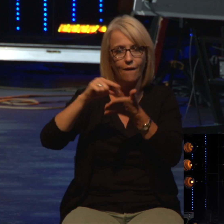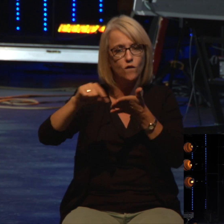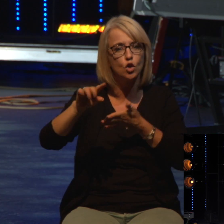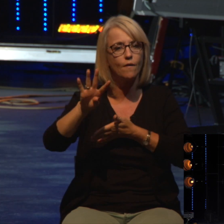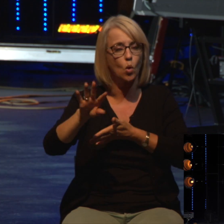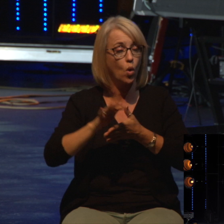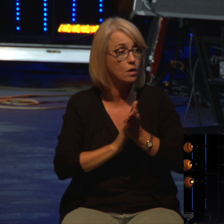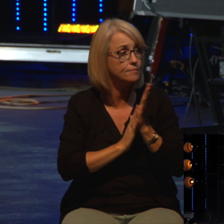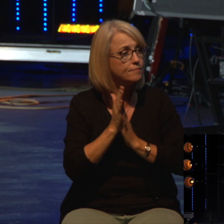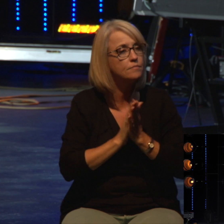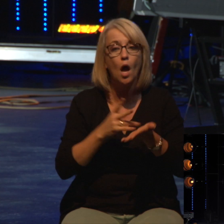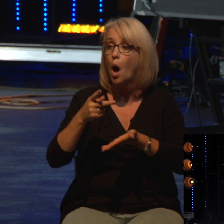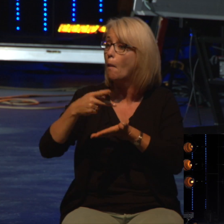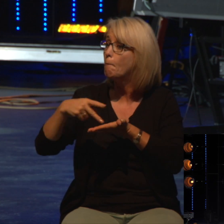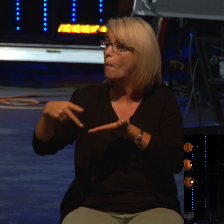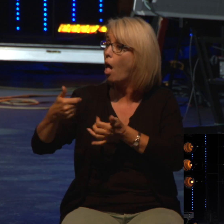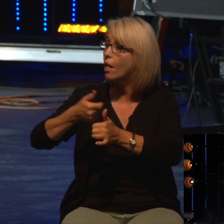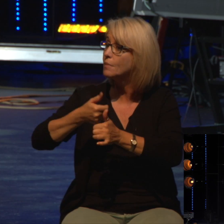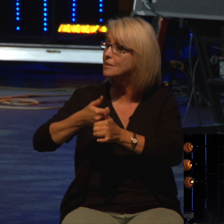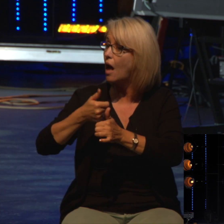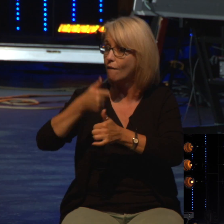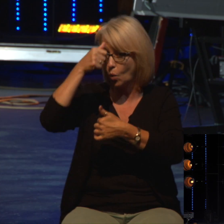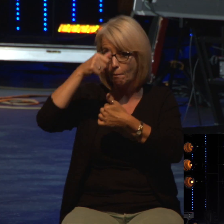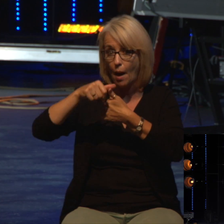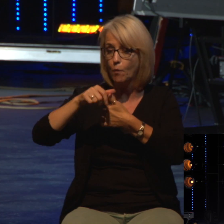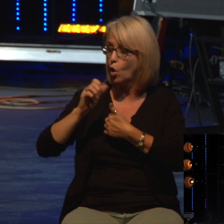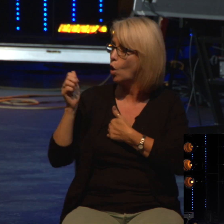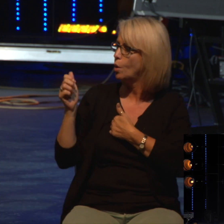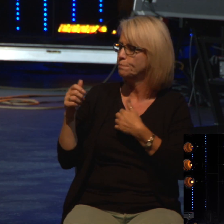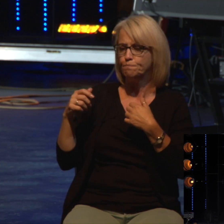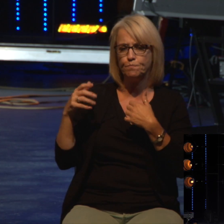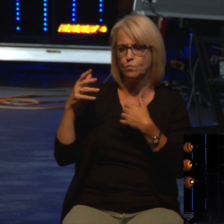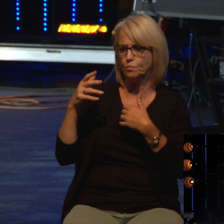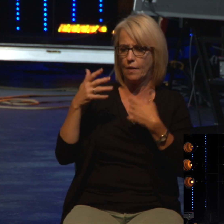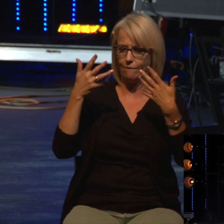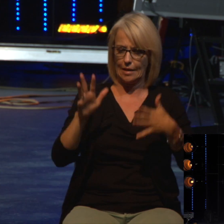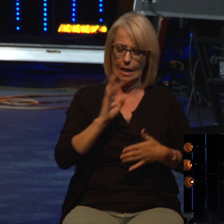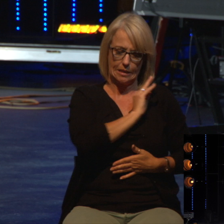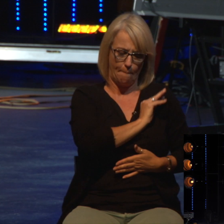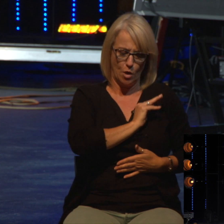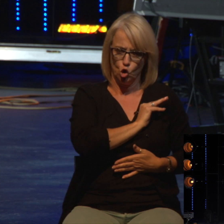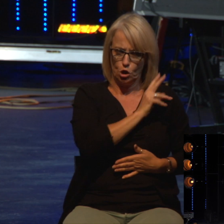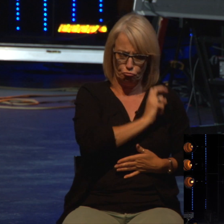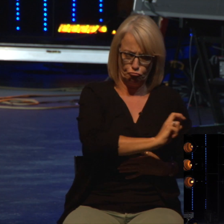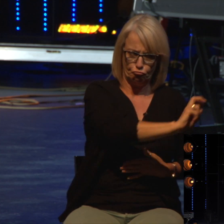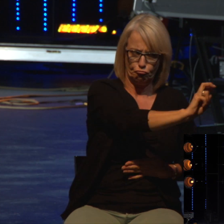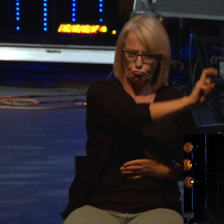Paul is on his way back to Jerusalem from a missionary journey. We